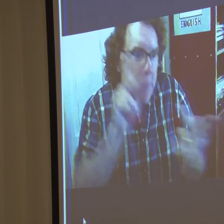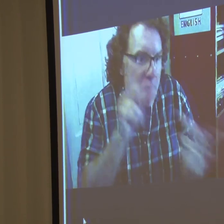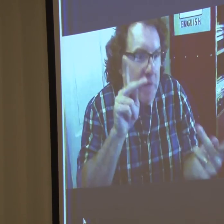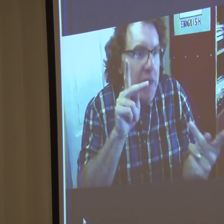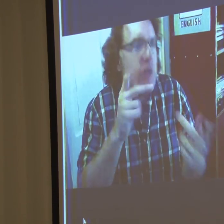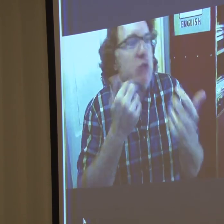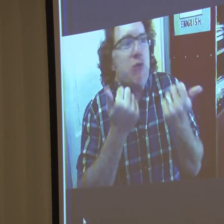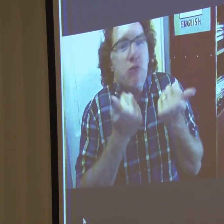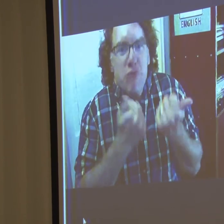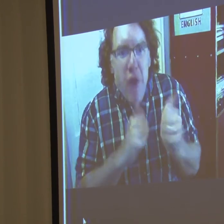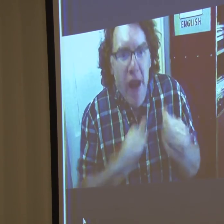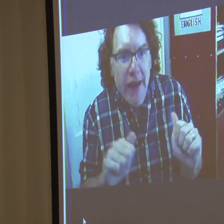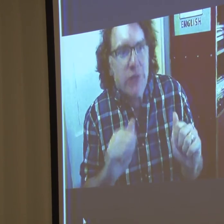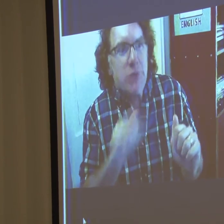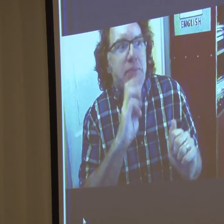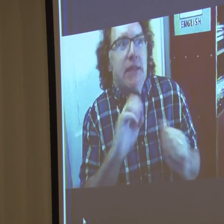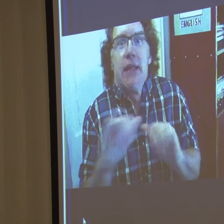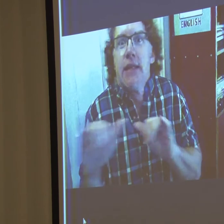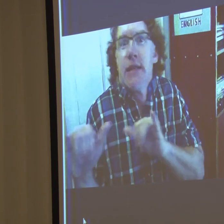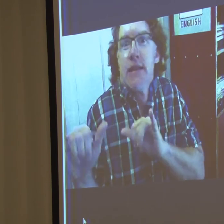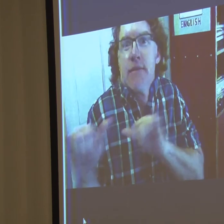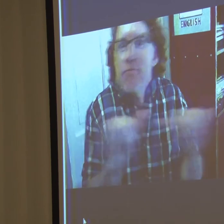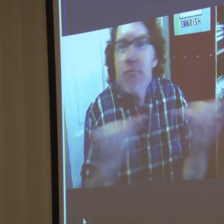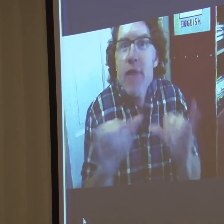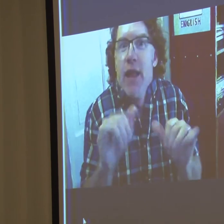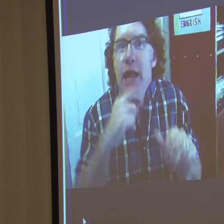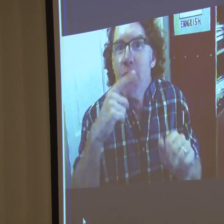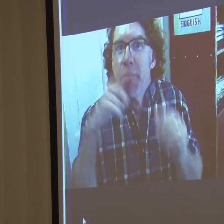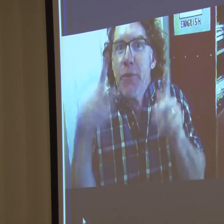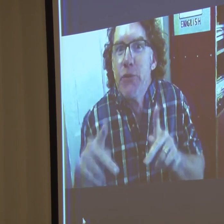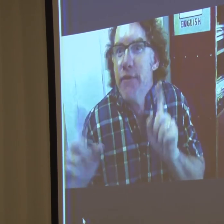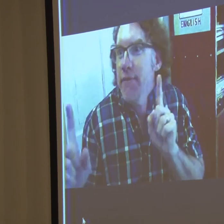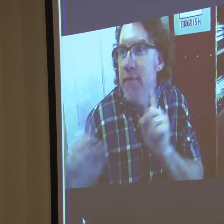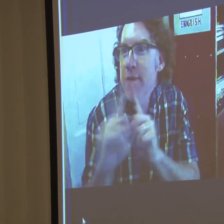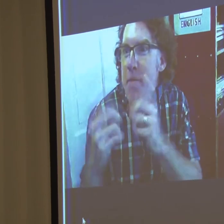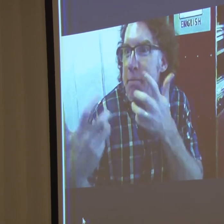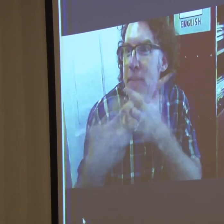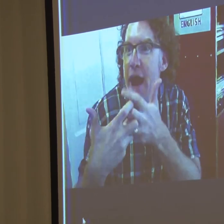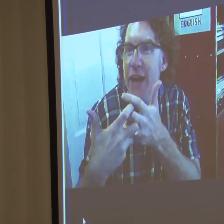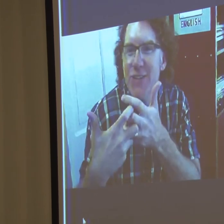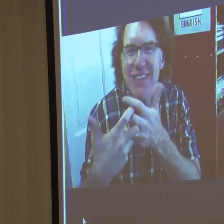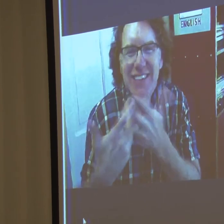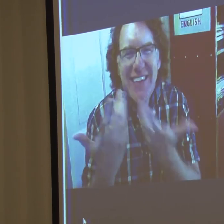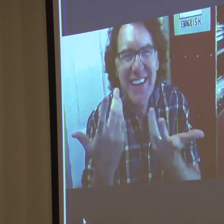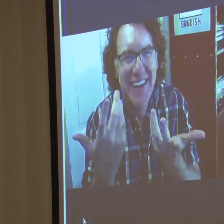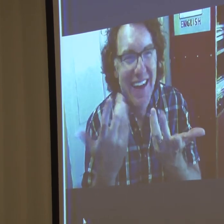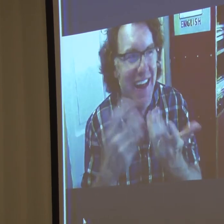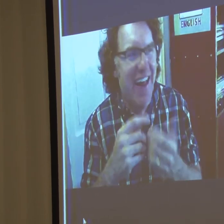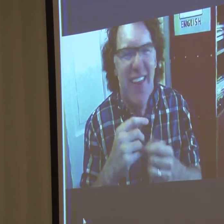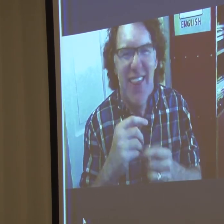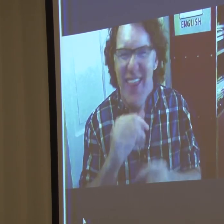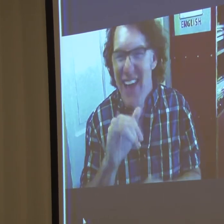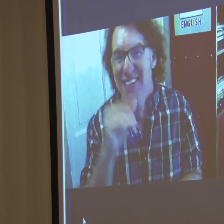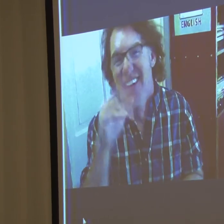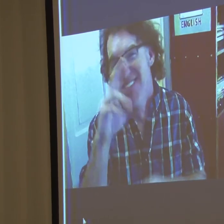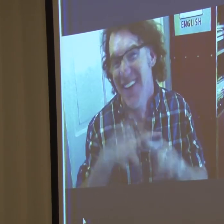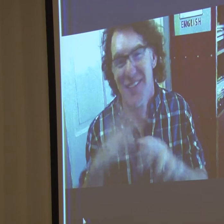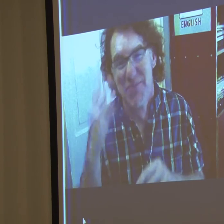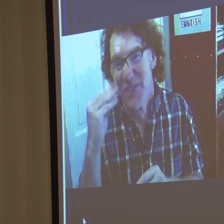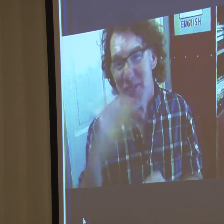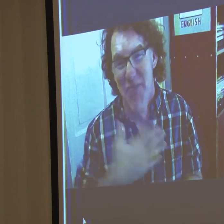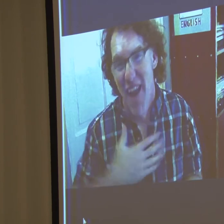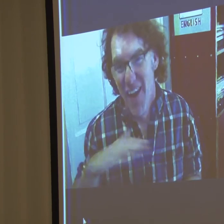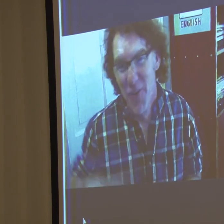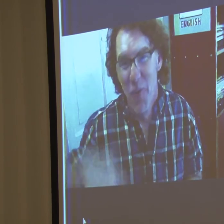hard. I feel like I wasted a lot of my language acquisition in becoming quote unquote hearing.